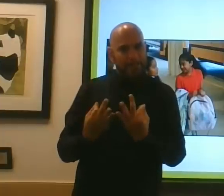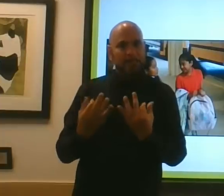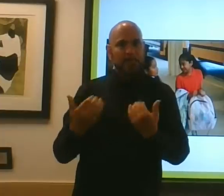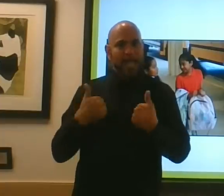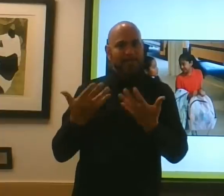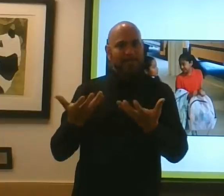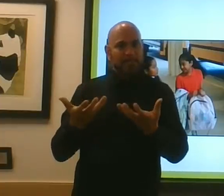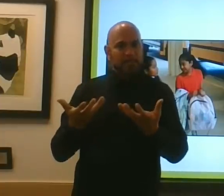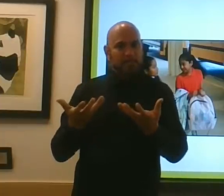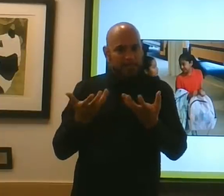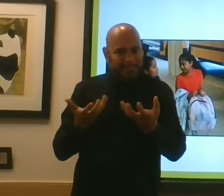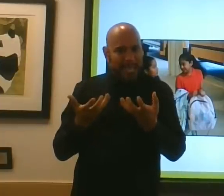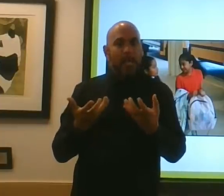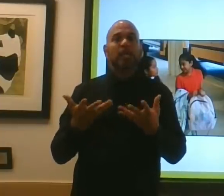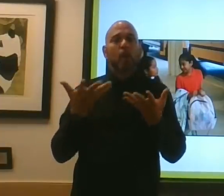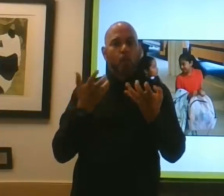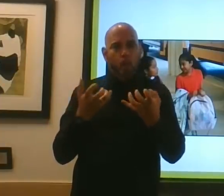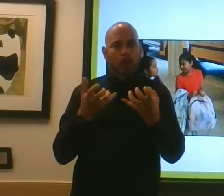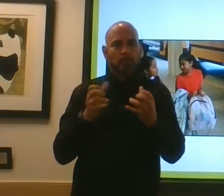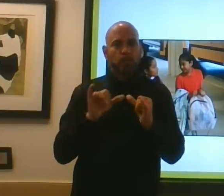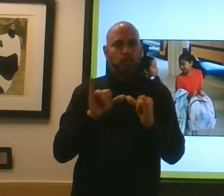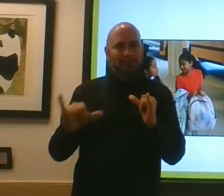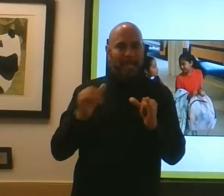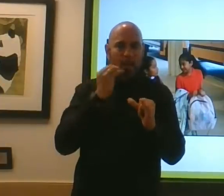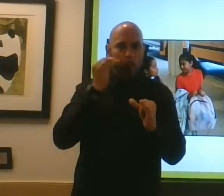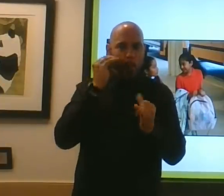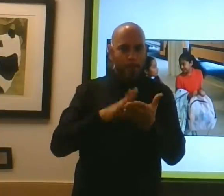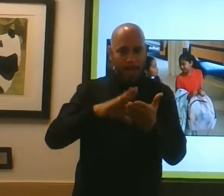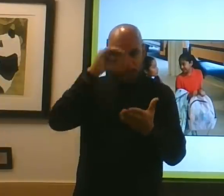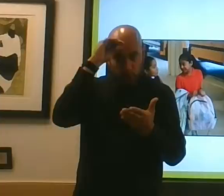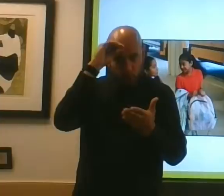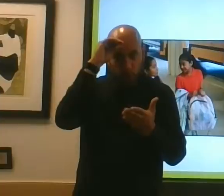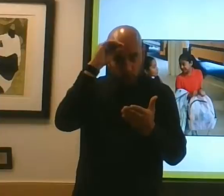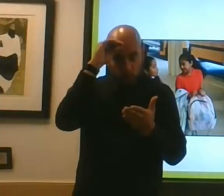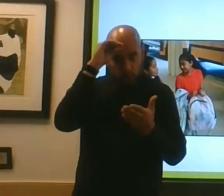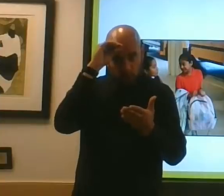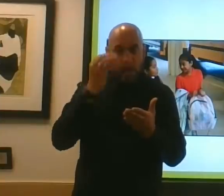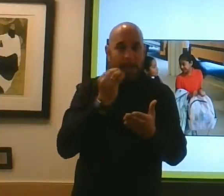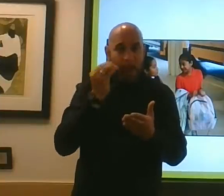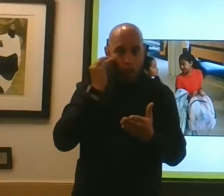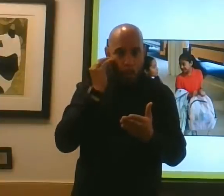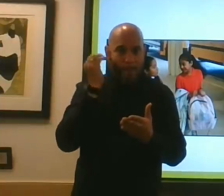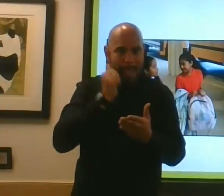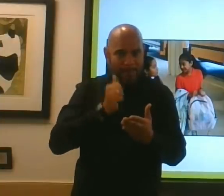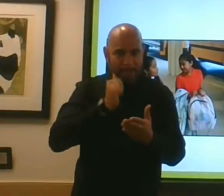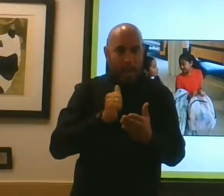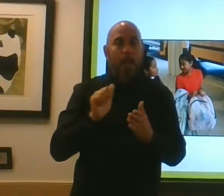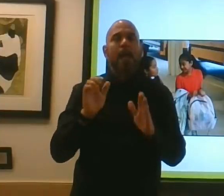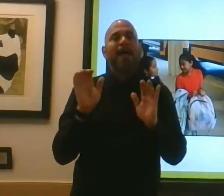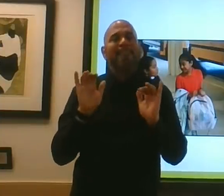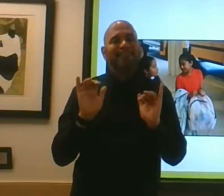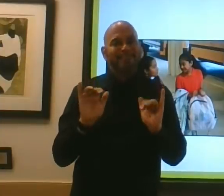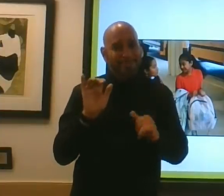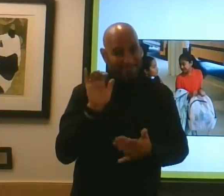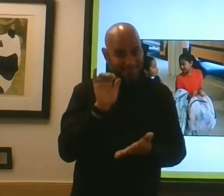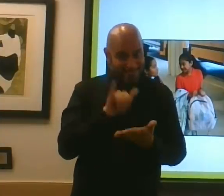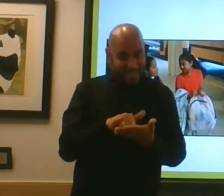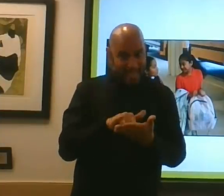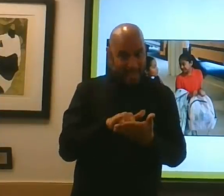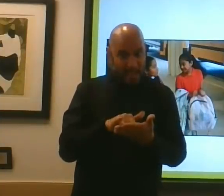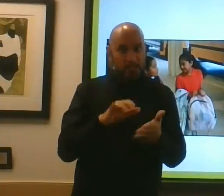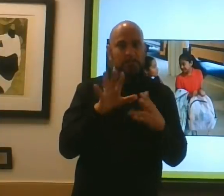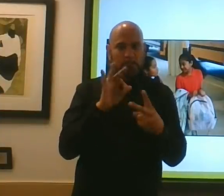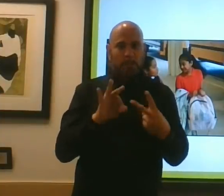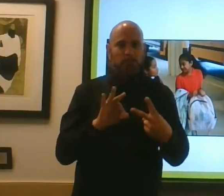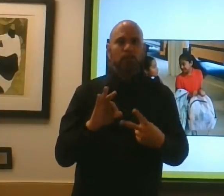virtually every day or to participate in instruction virtually every day. That's the option D, the Virtual Learning